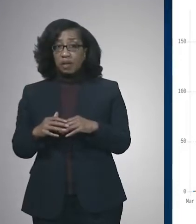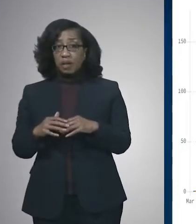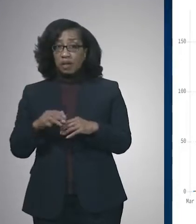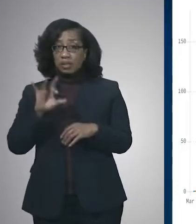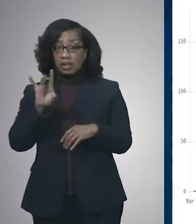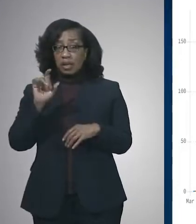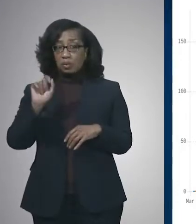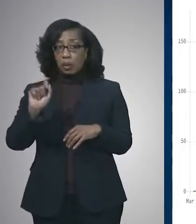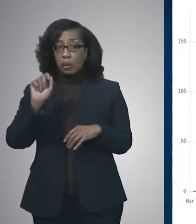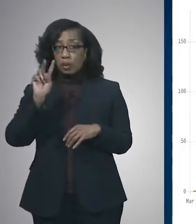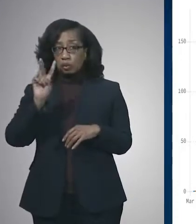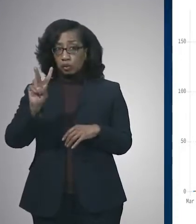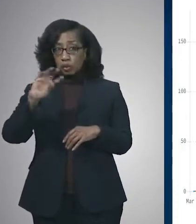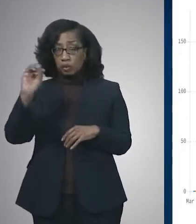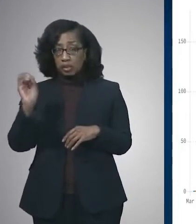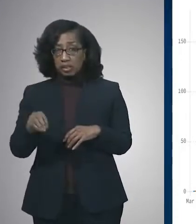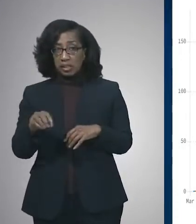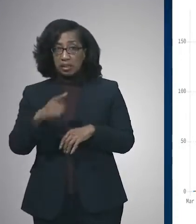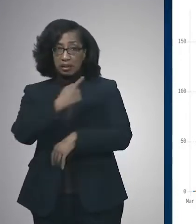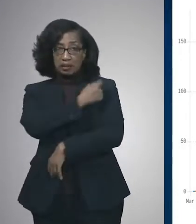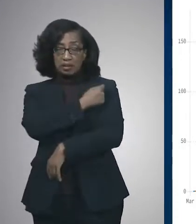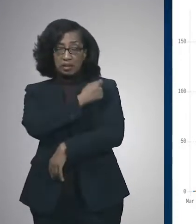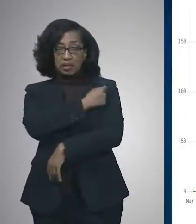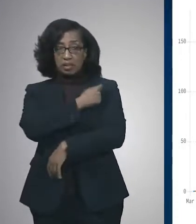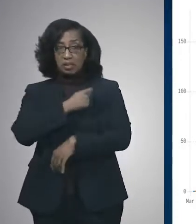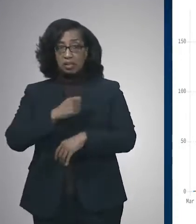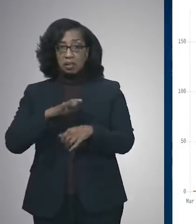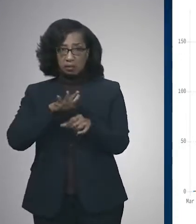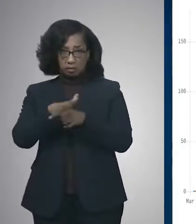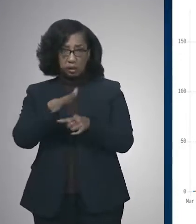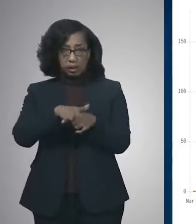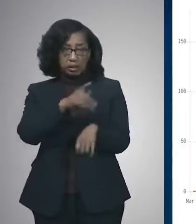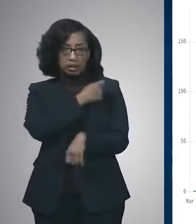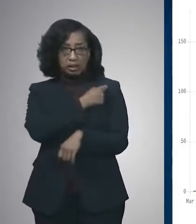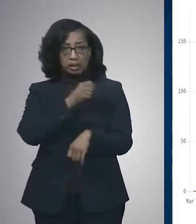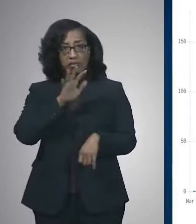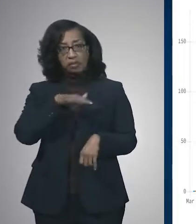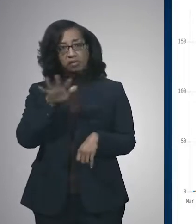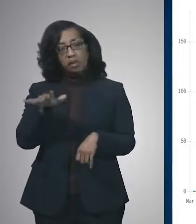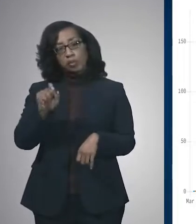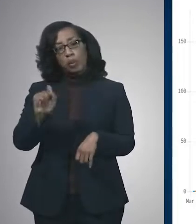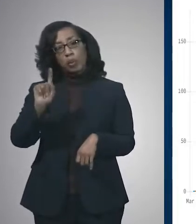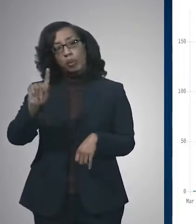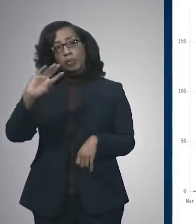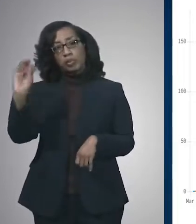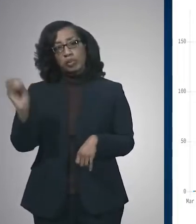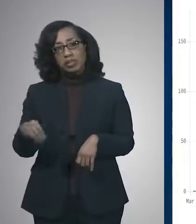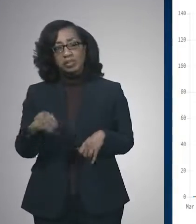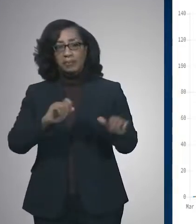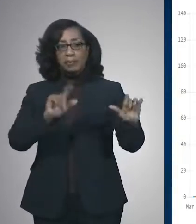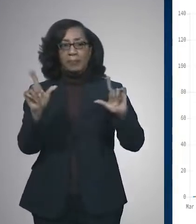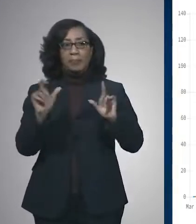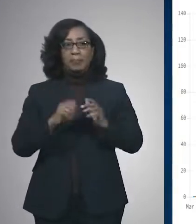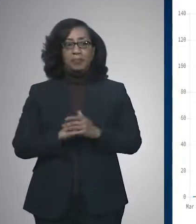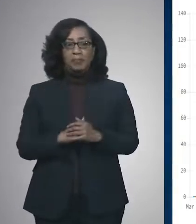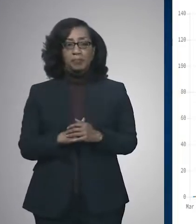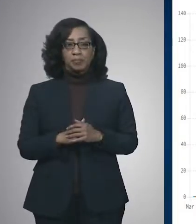8.2%, and a vaccination rate fully vaccinated of 55.1%. Next slide.